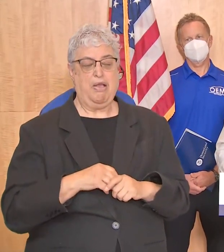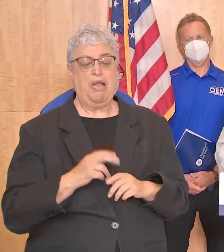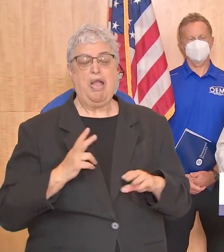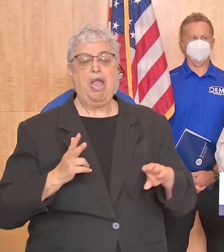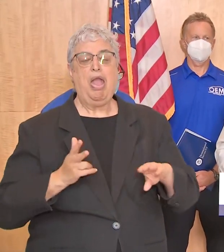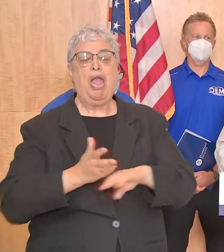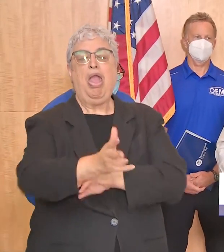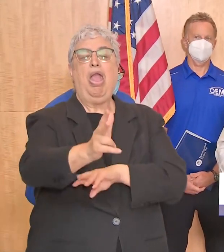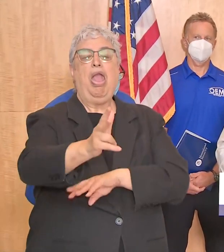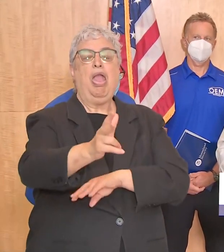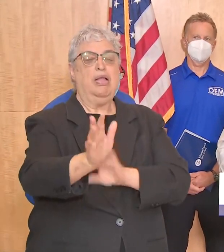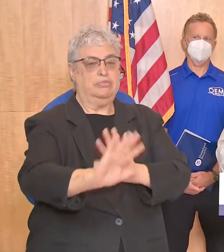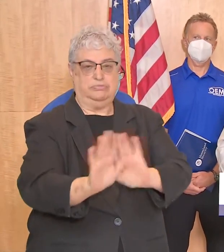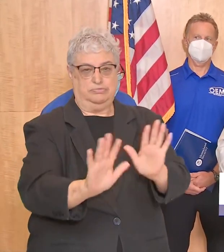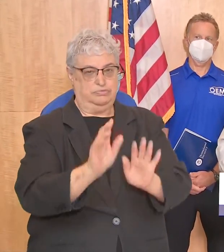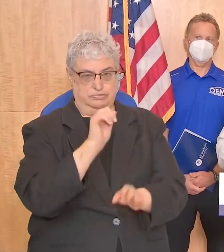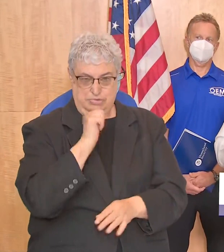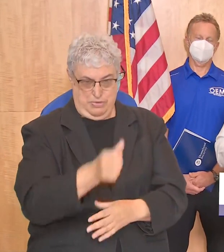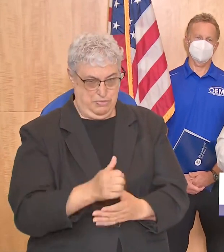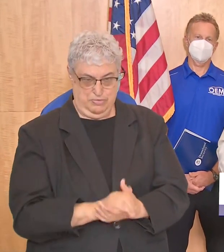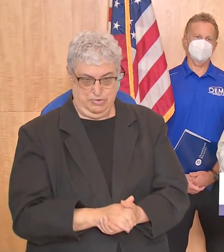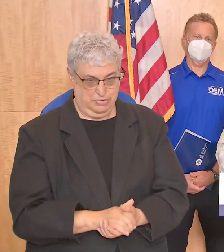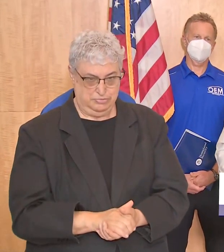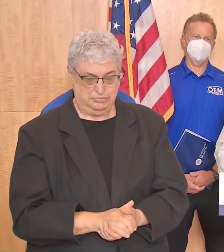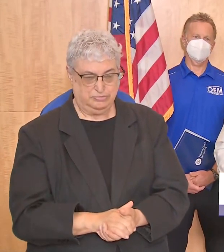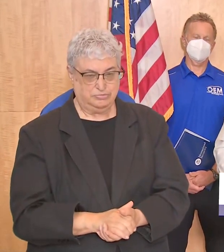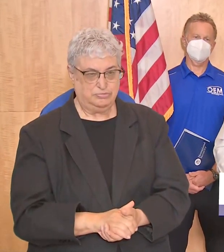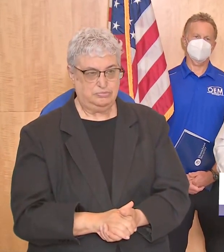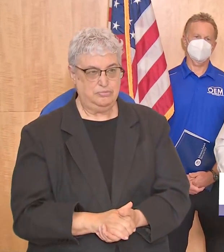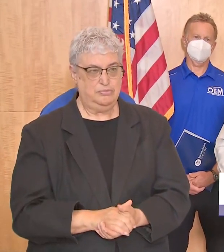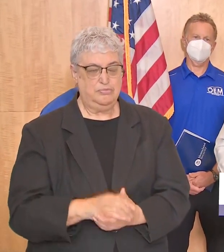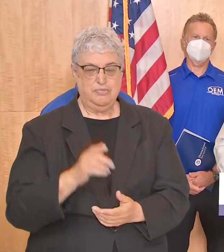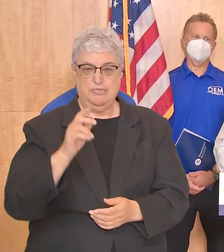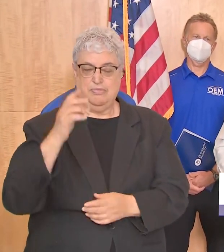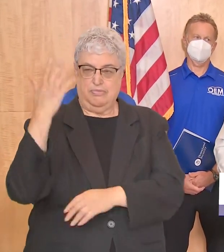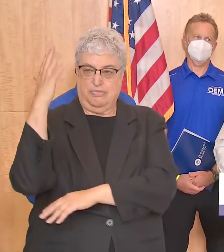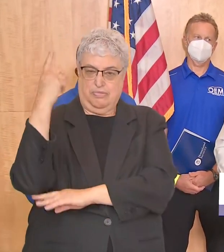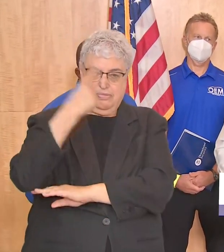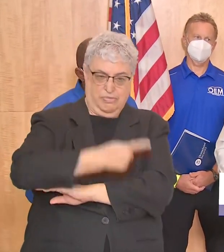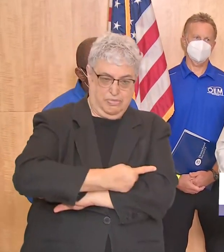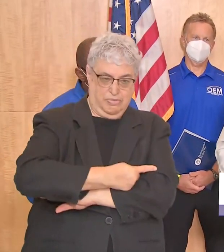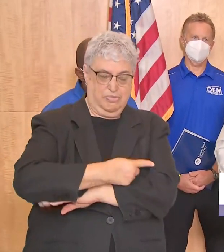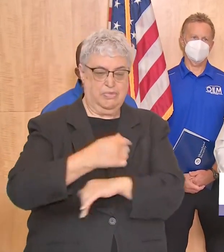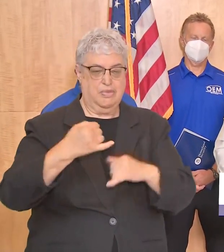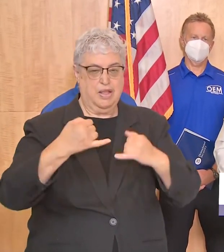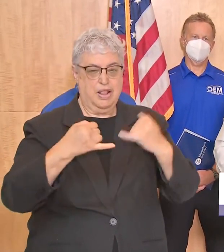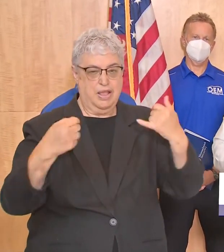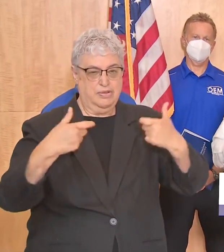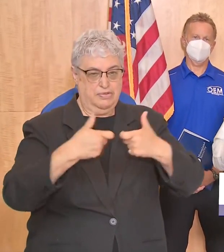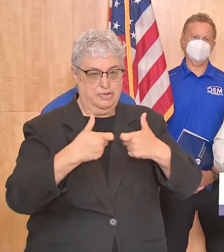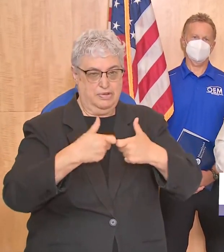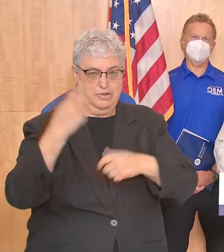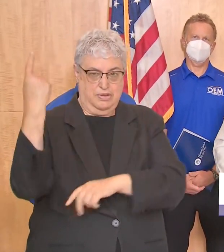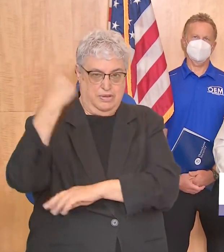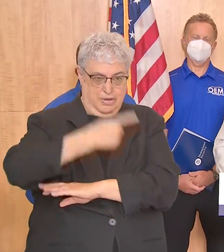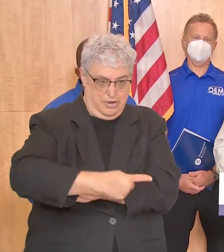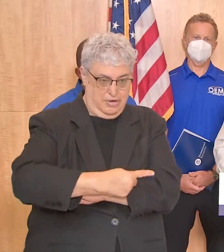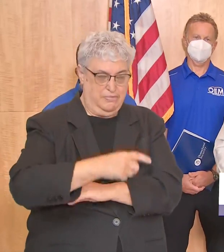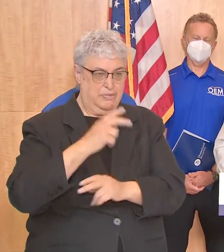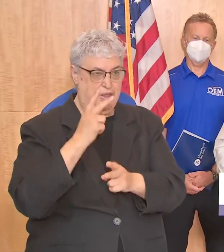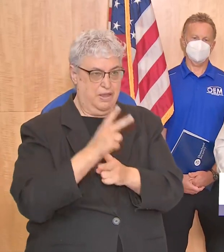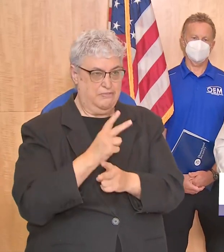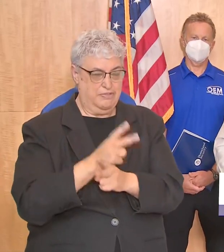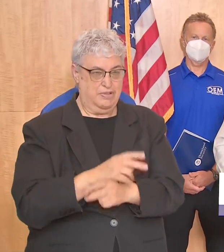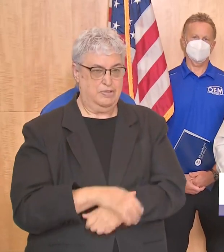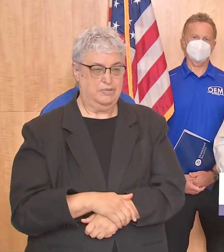drive through across flooded roadways be mindful of downed trees and power lines again uh be cautious about